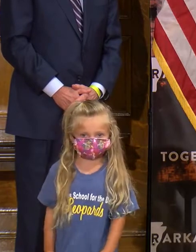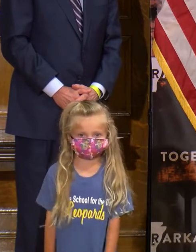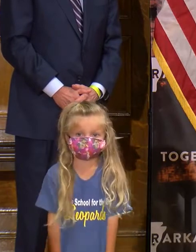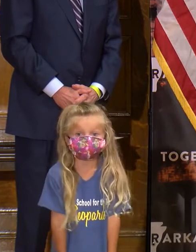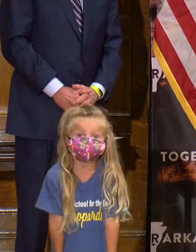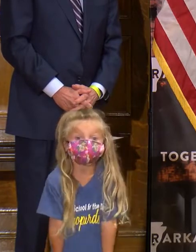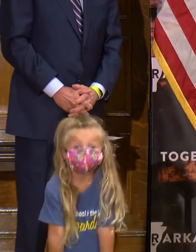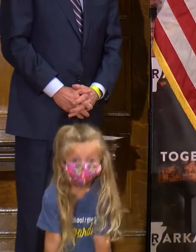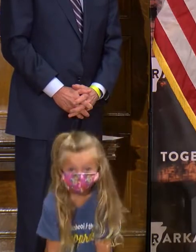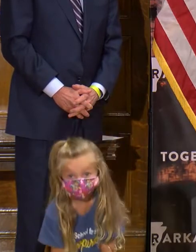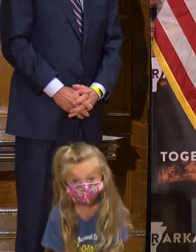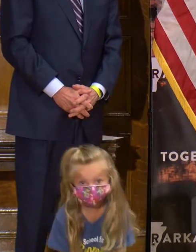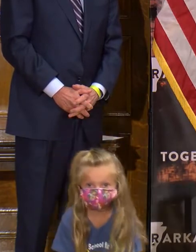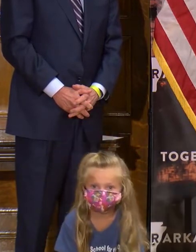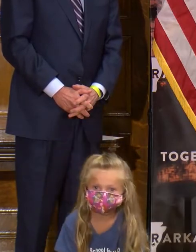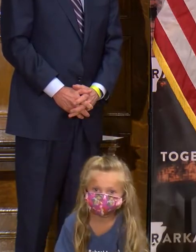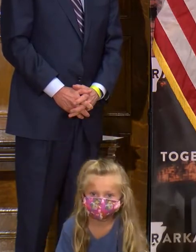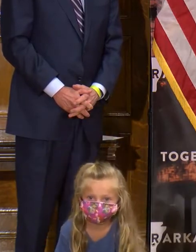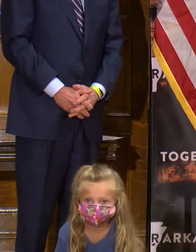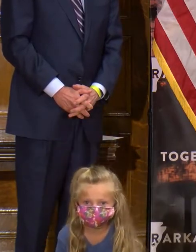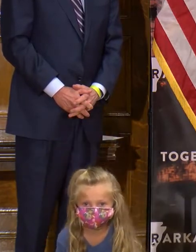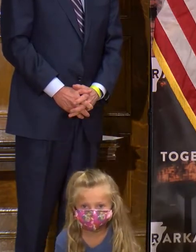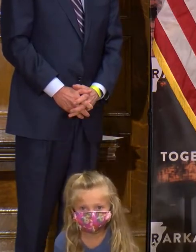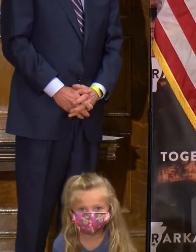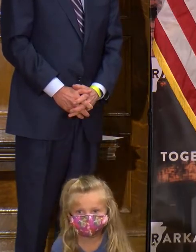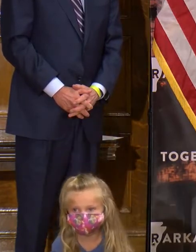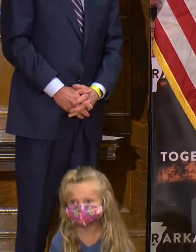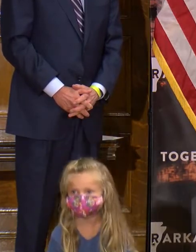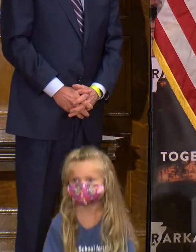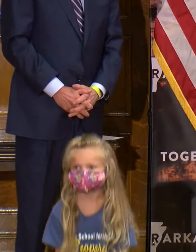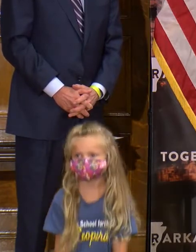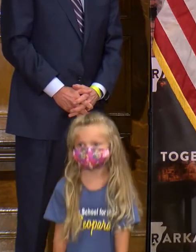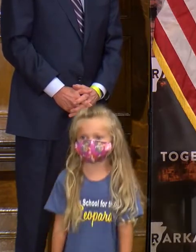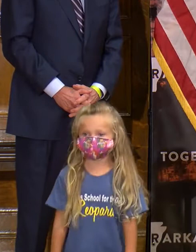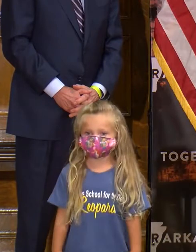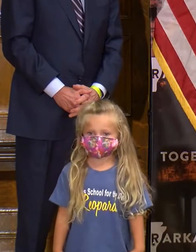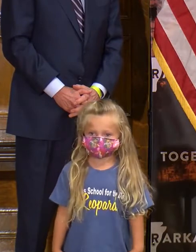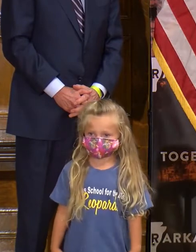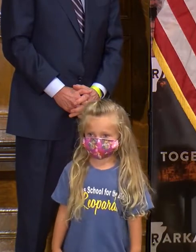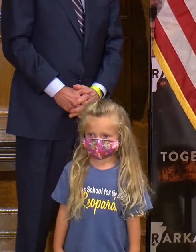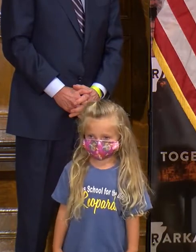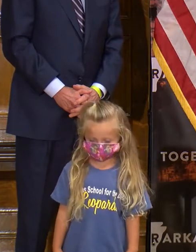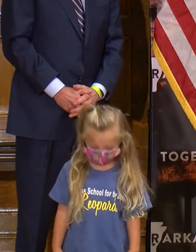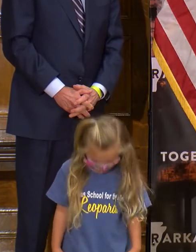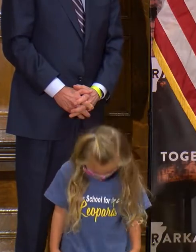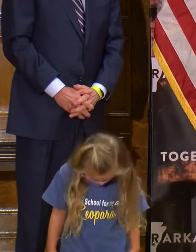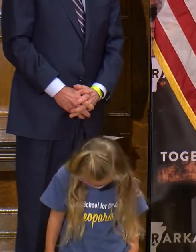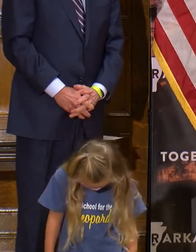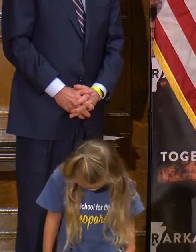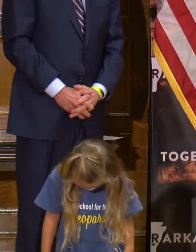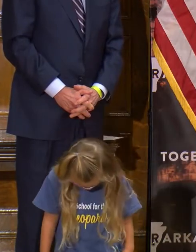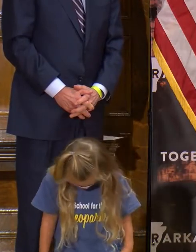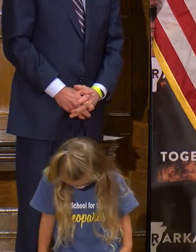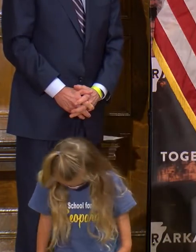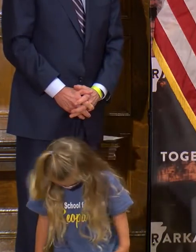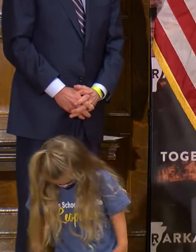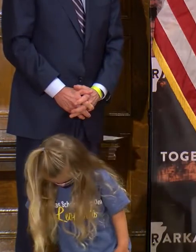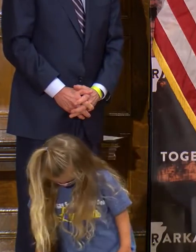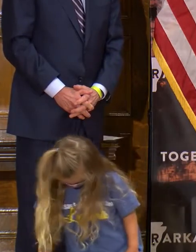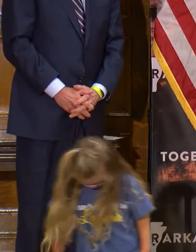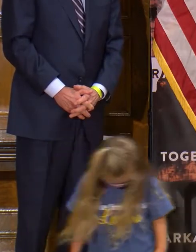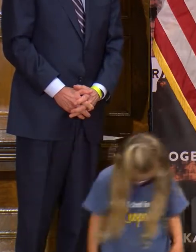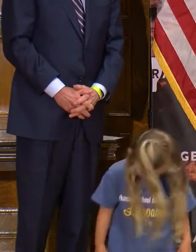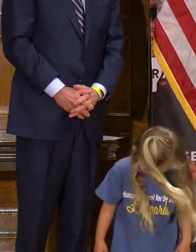In the classroom, in the hallways, in the cafeteria and in the dorms